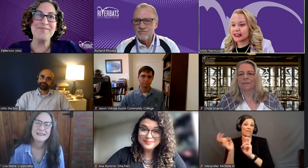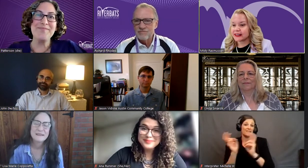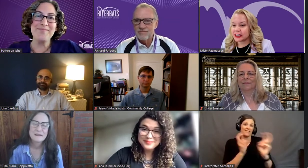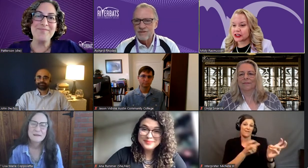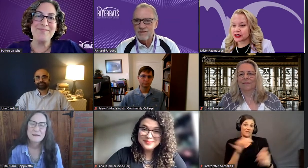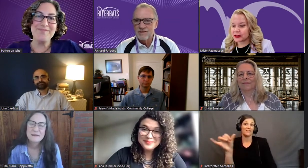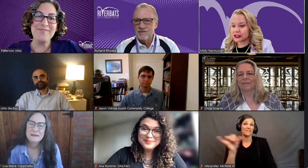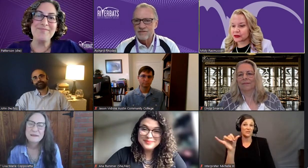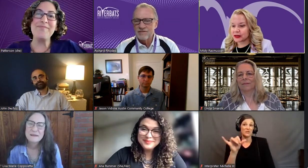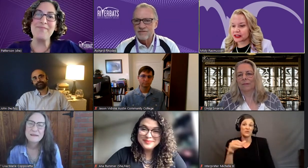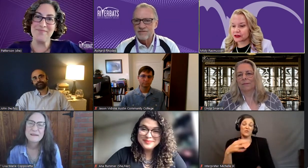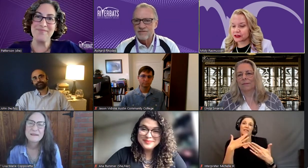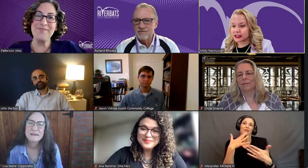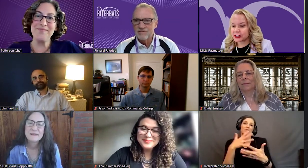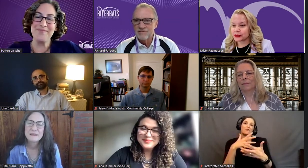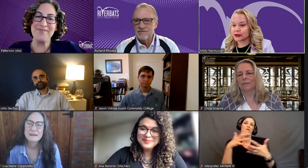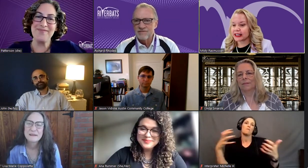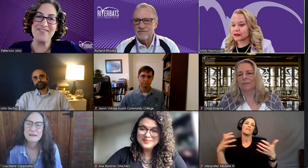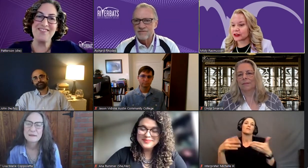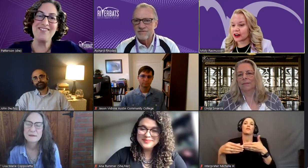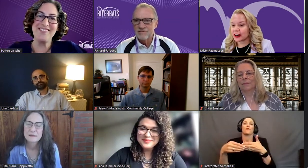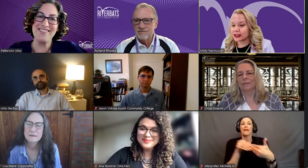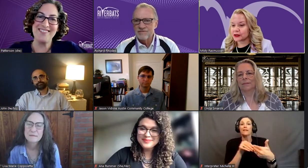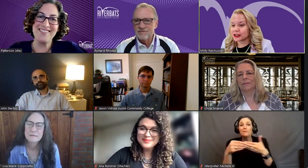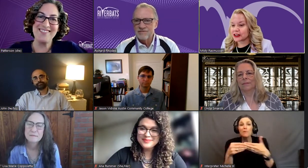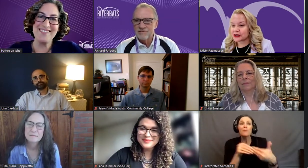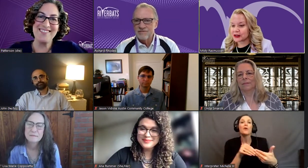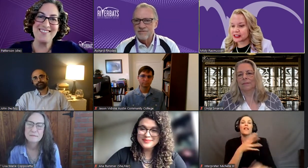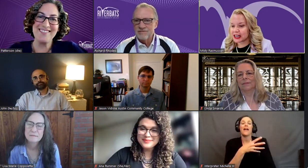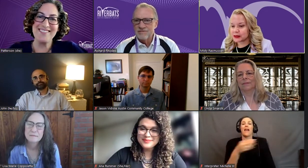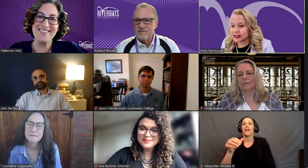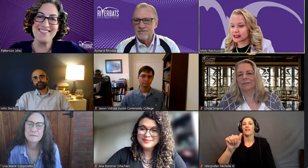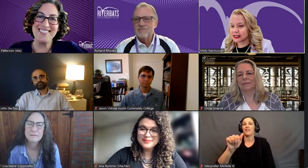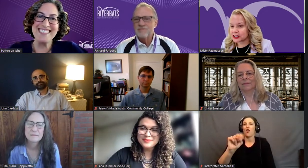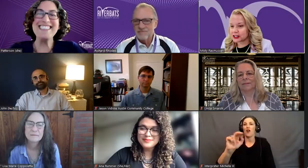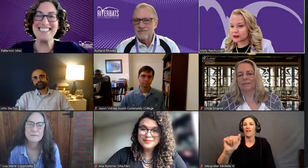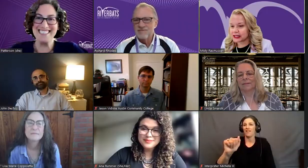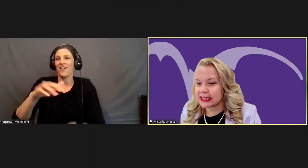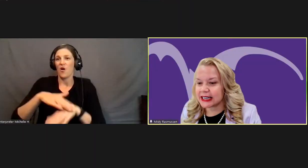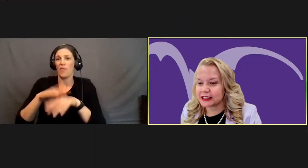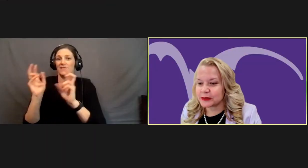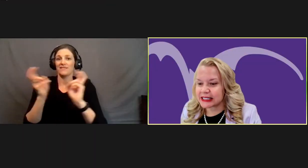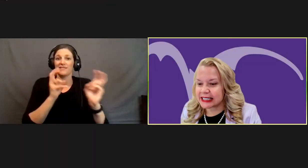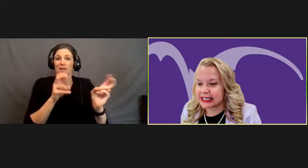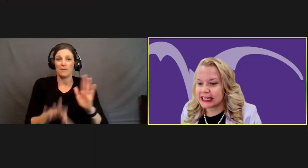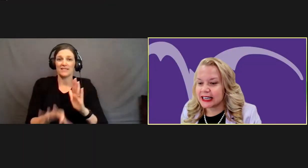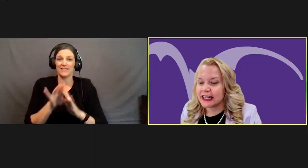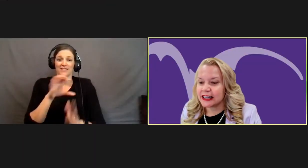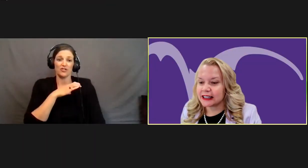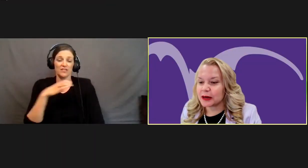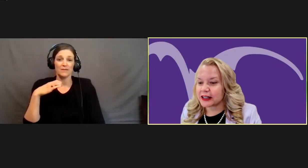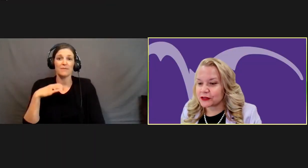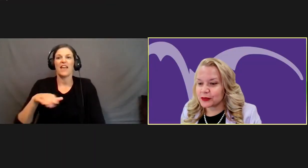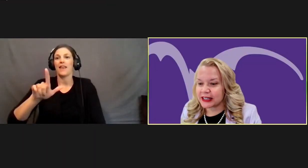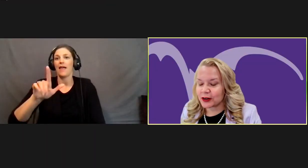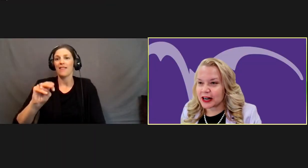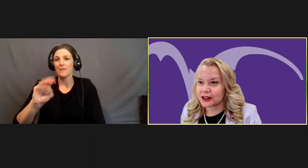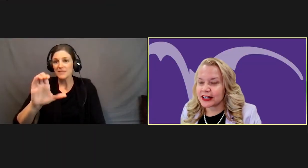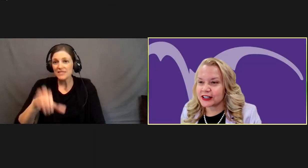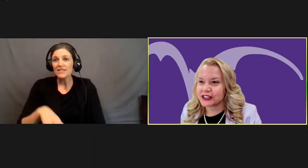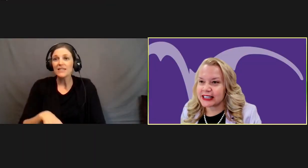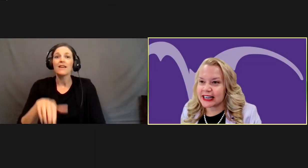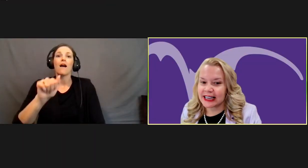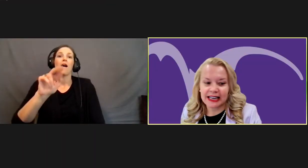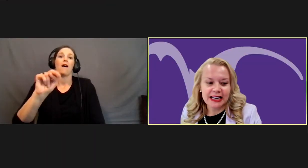Thank you so much for being so flexible and for Ana, who's also on the topic selection committee and LMC, Ana, for being our